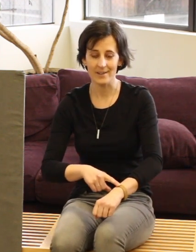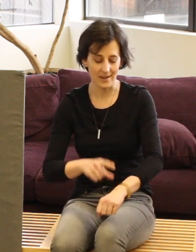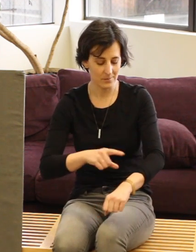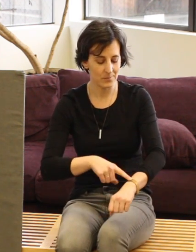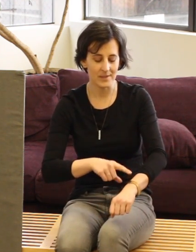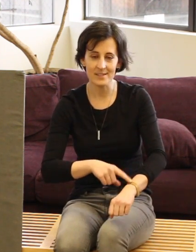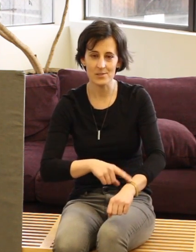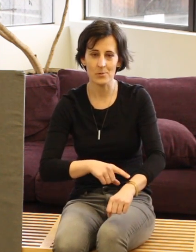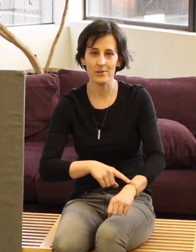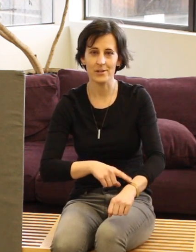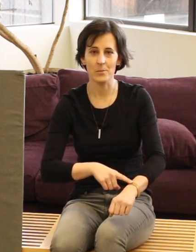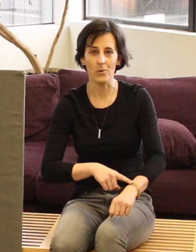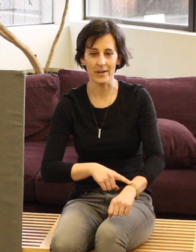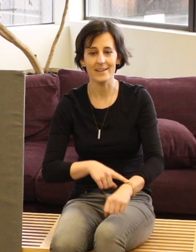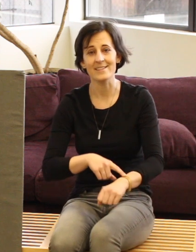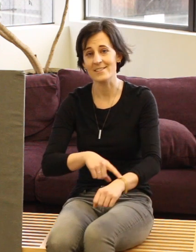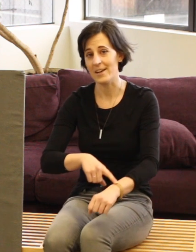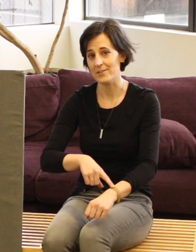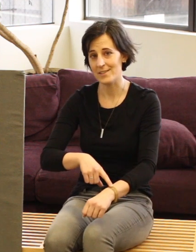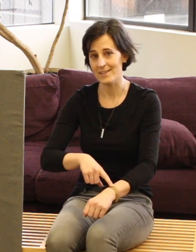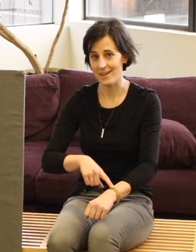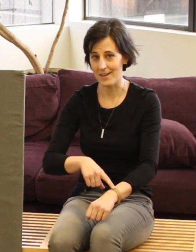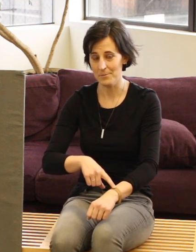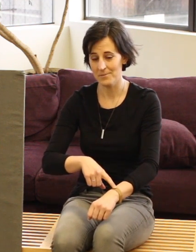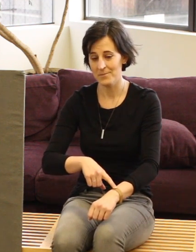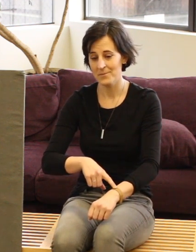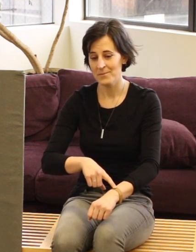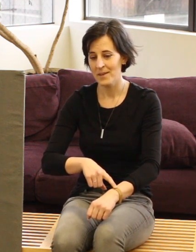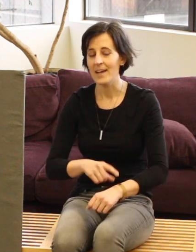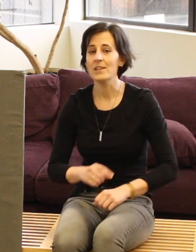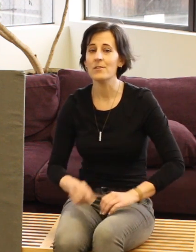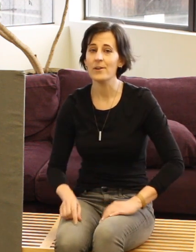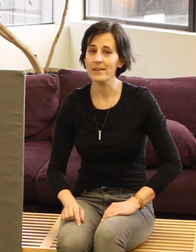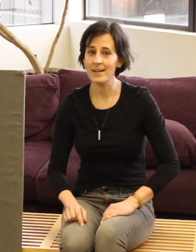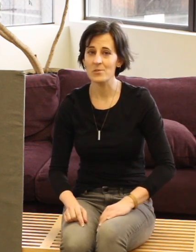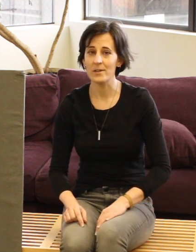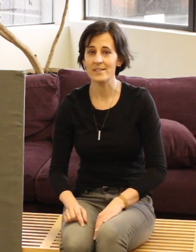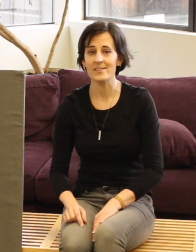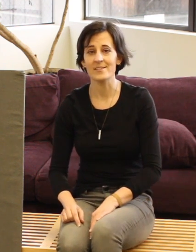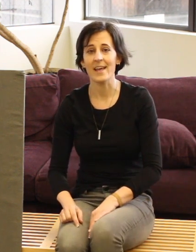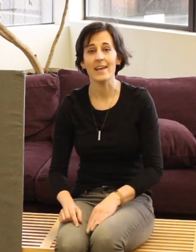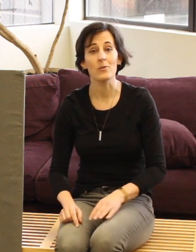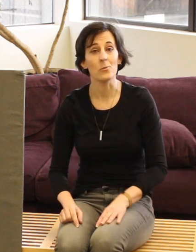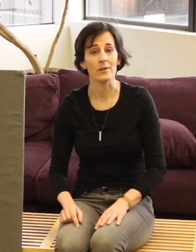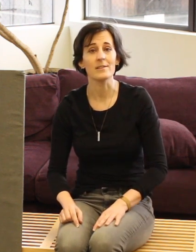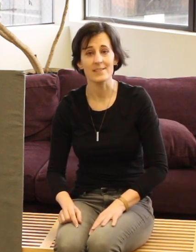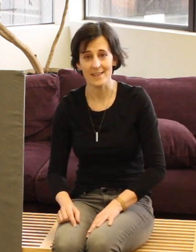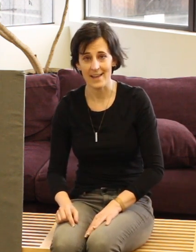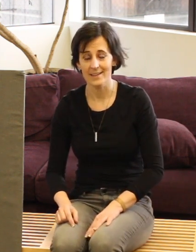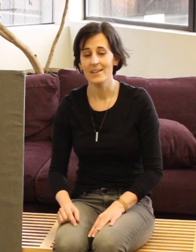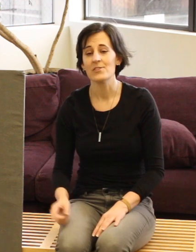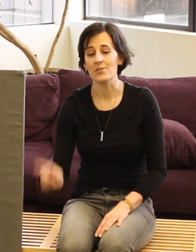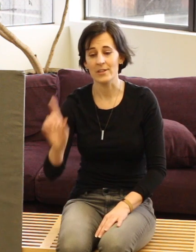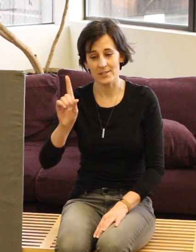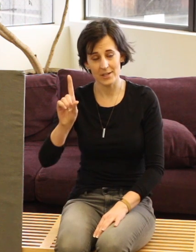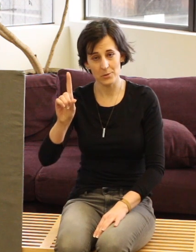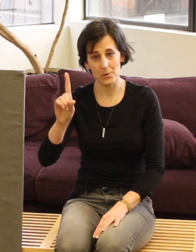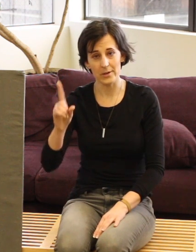not, but this is where you're going to point and this is how you say time. And then the very last one is to say the word say. So you're going to take your pointer